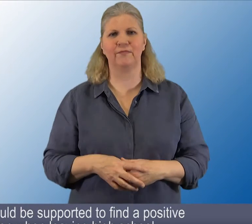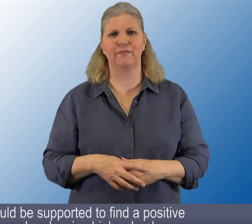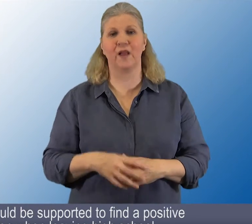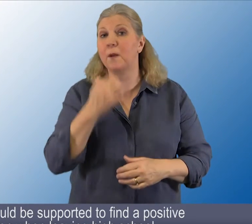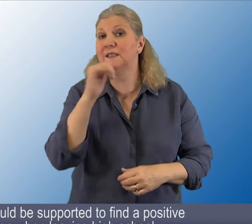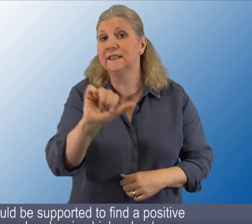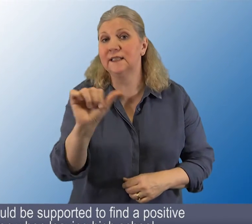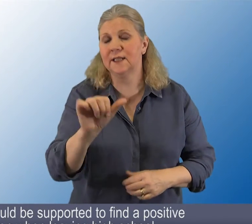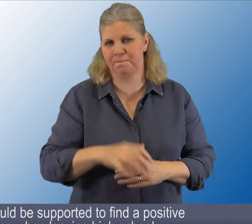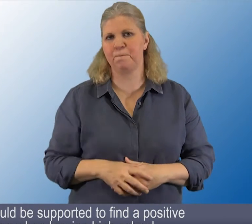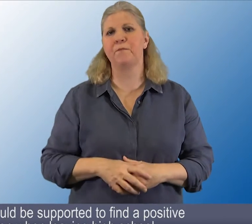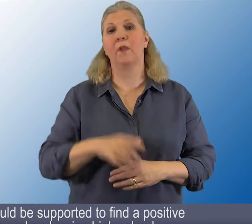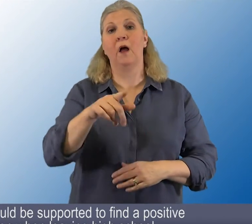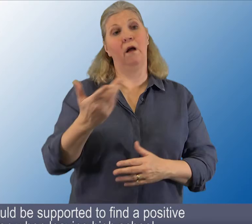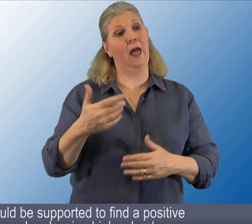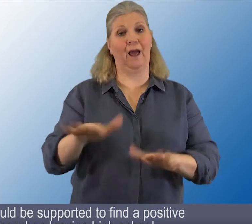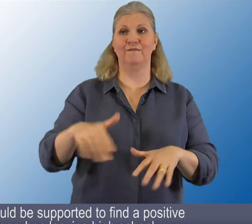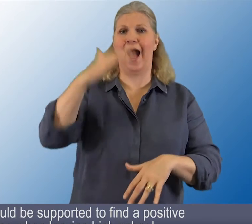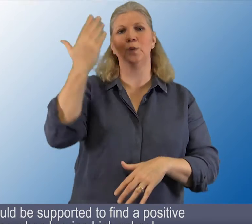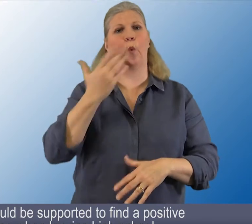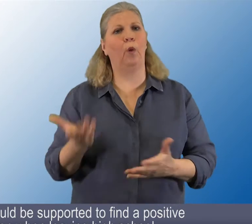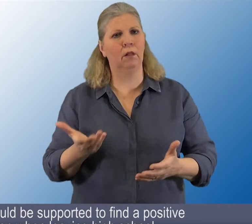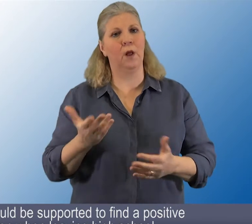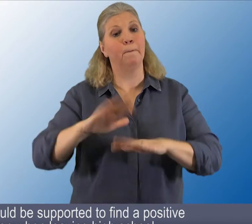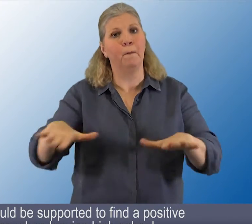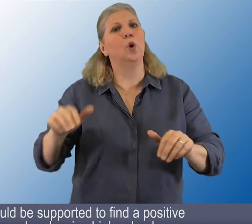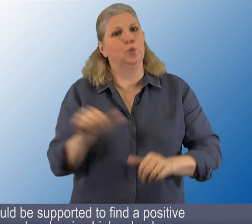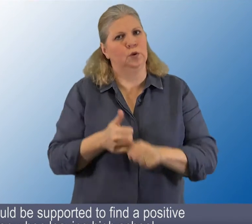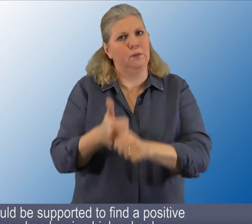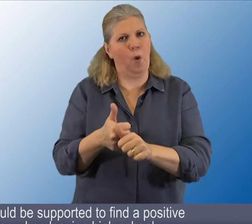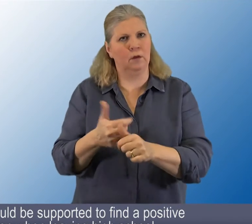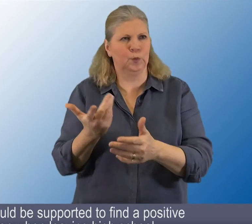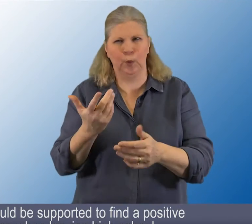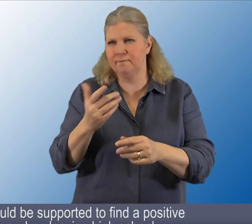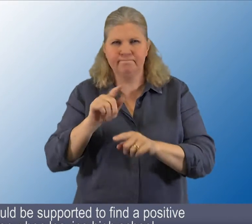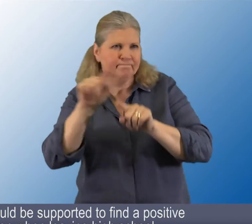16. Pupils should be supported to find a positive destination when leaving high school.